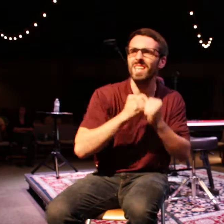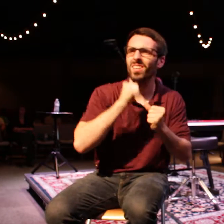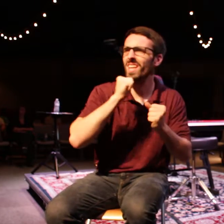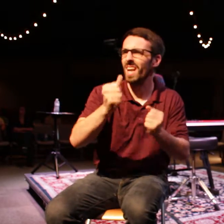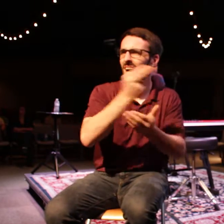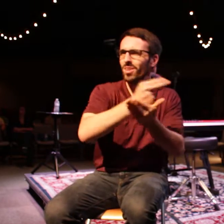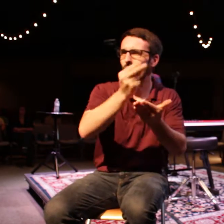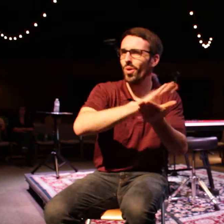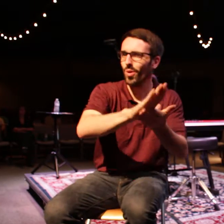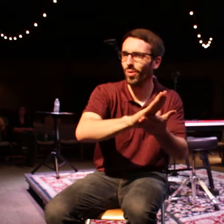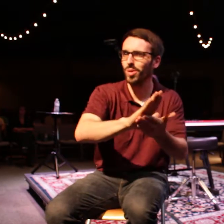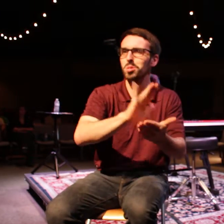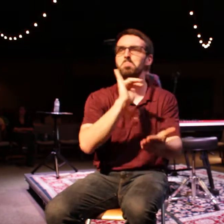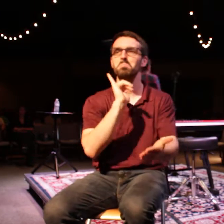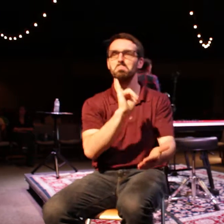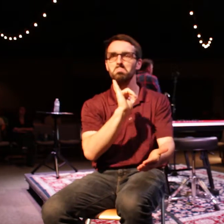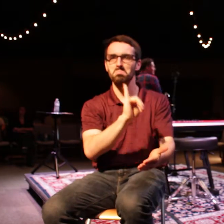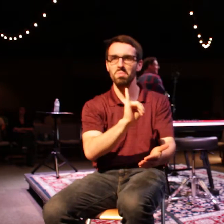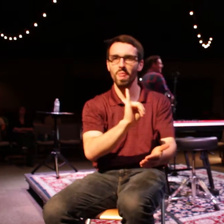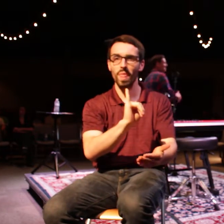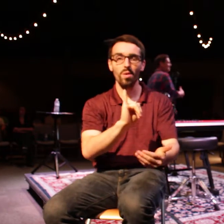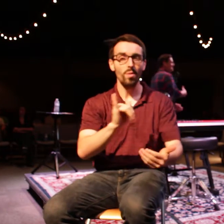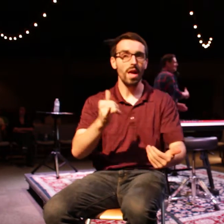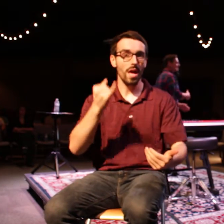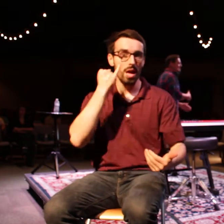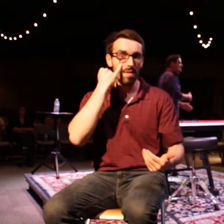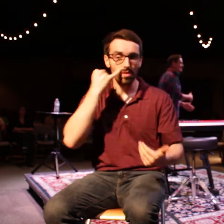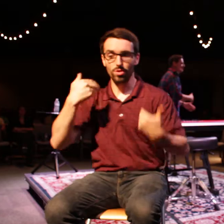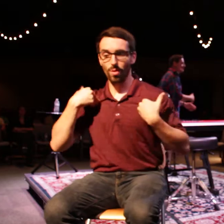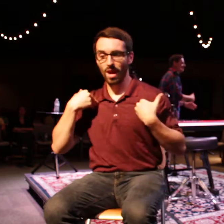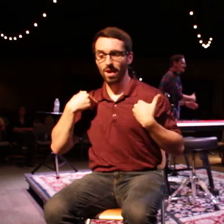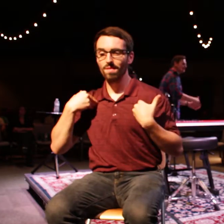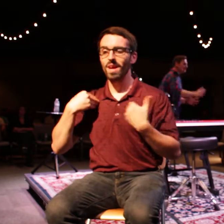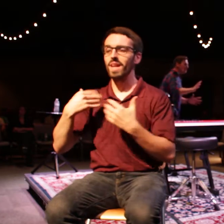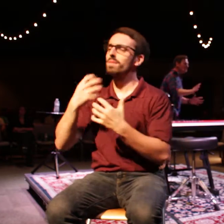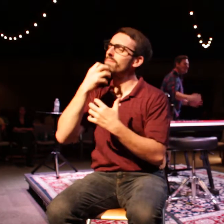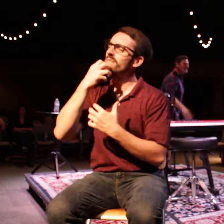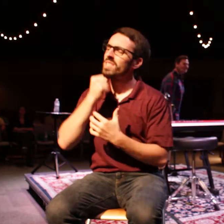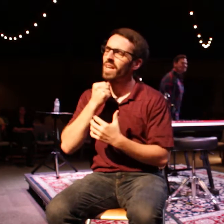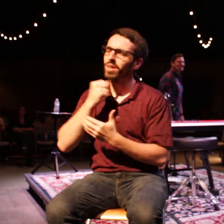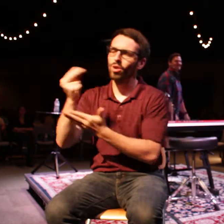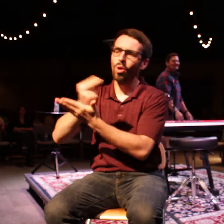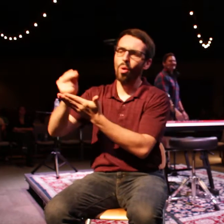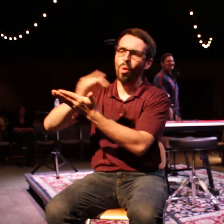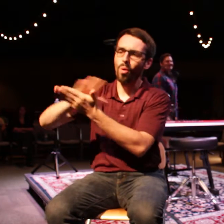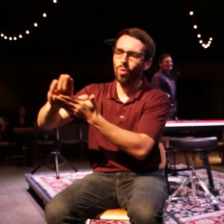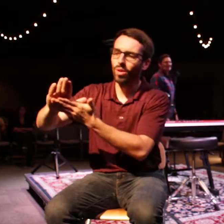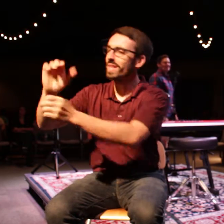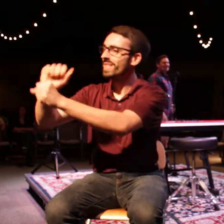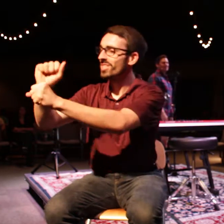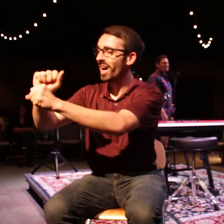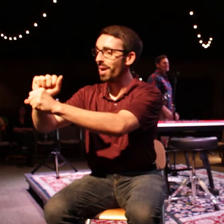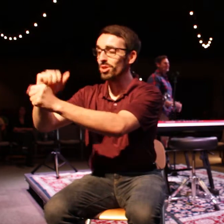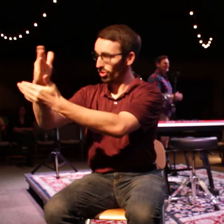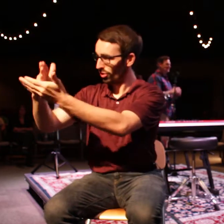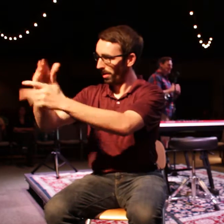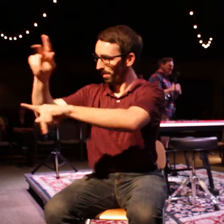job, a sacred job, a holy job, and then there's everybody else, which is the most